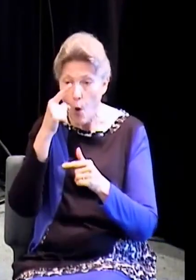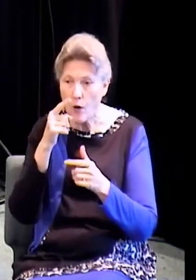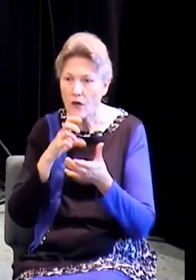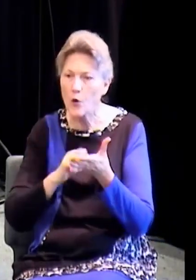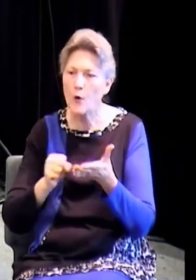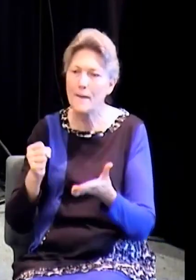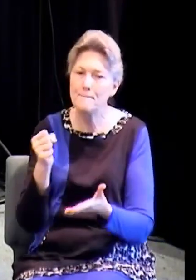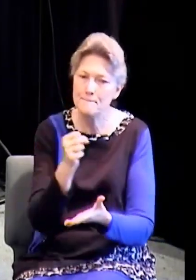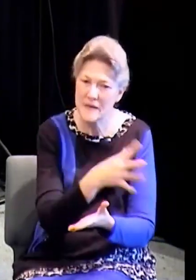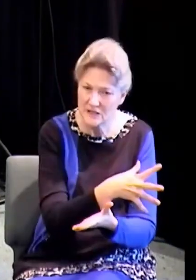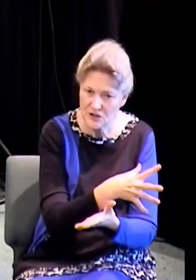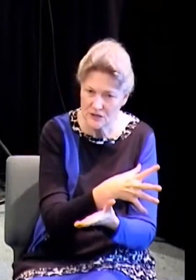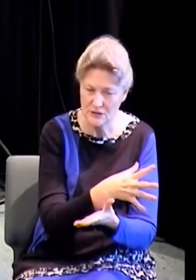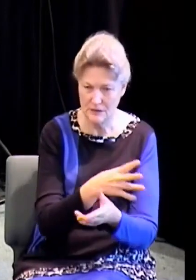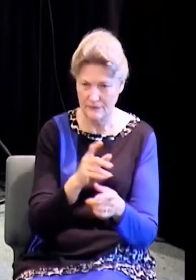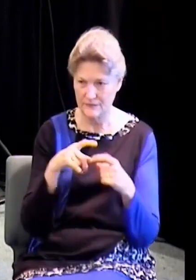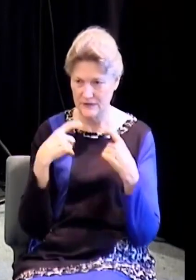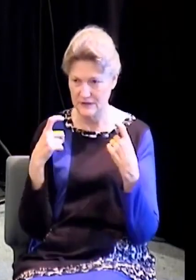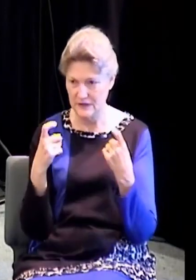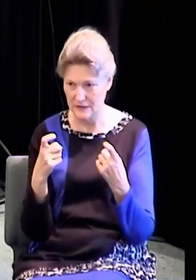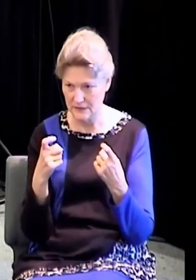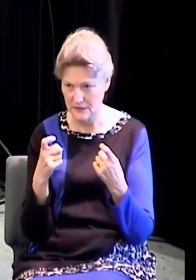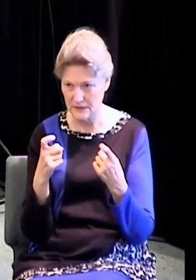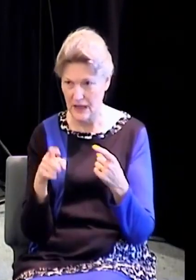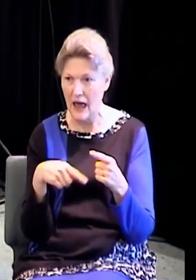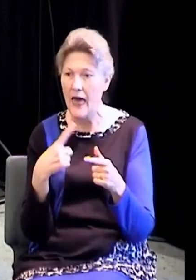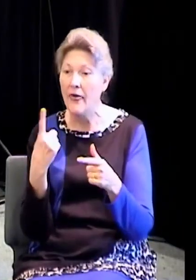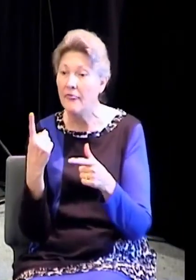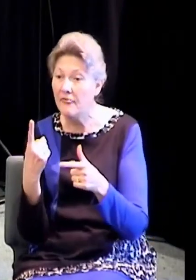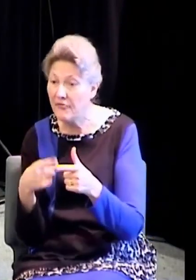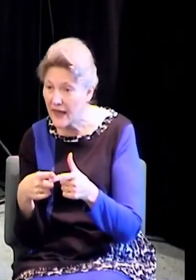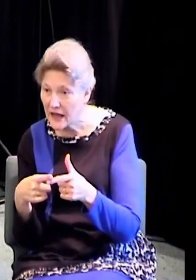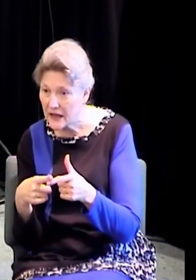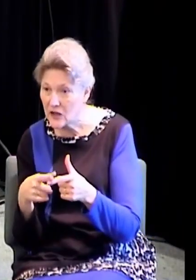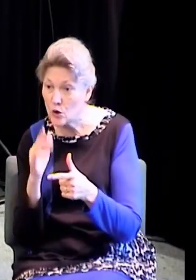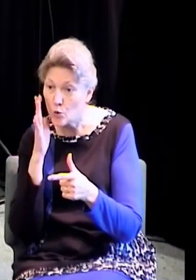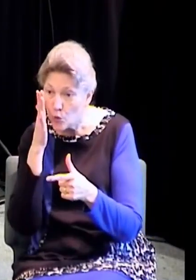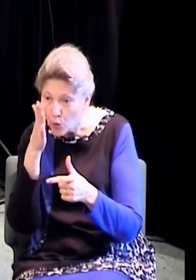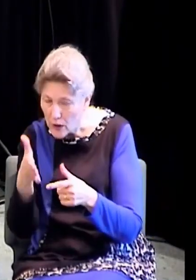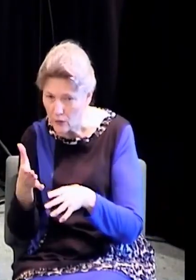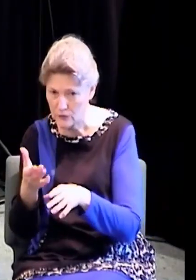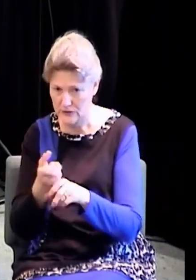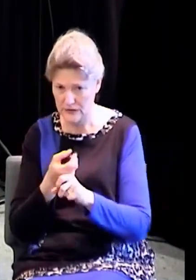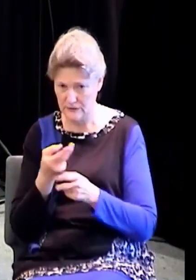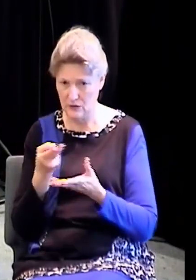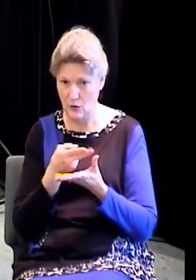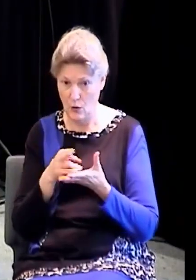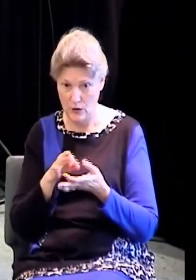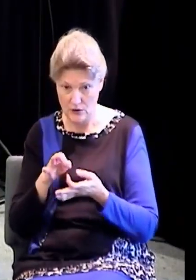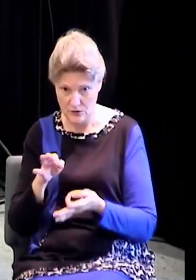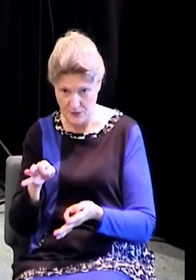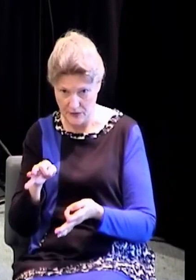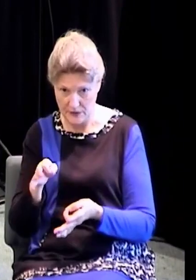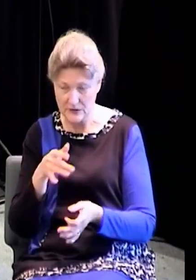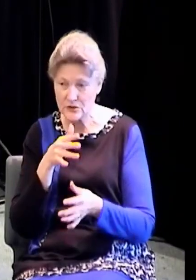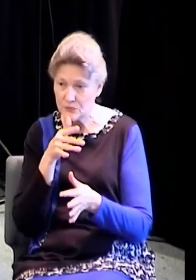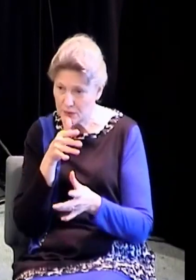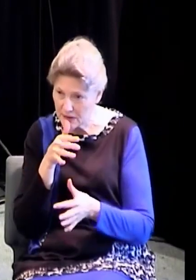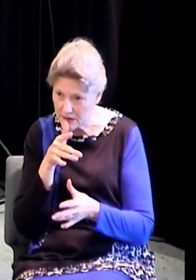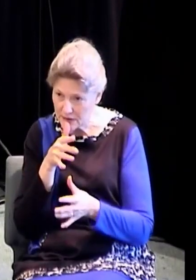up over and over and over again about what is born again. It is being born of the water and of the Spirit. They